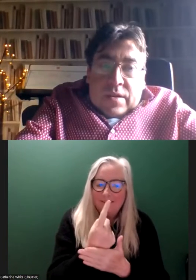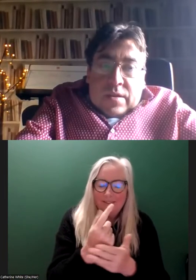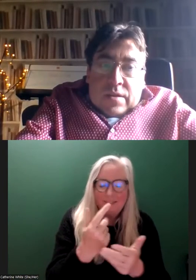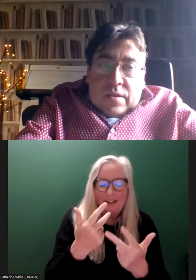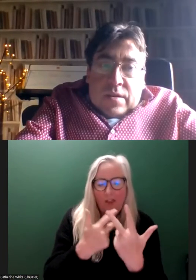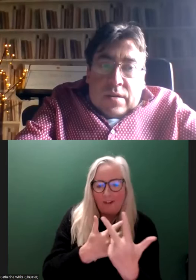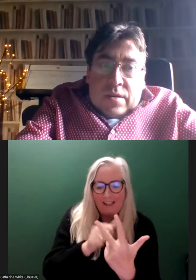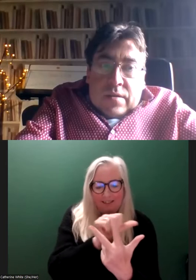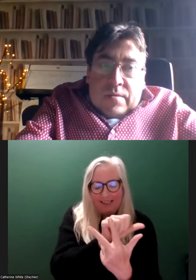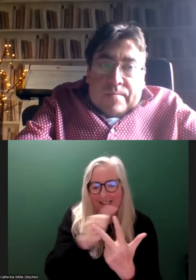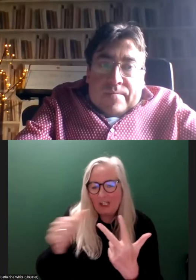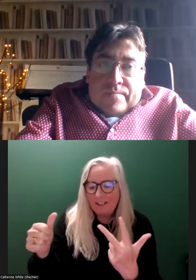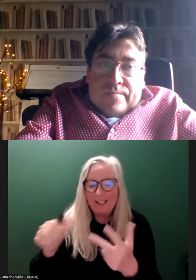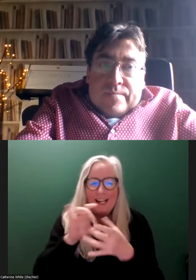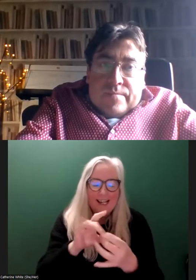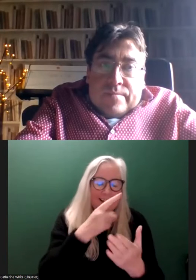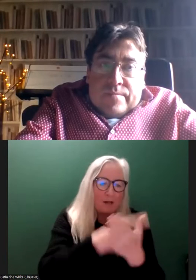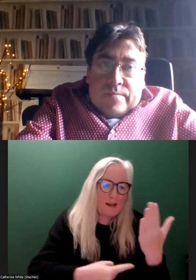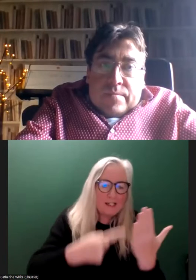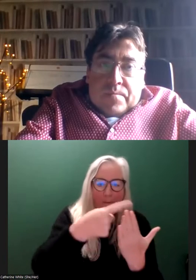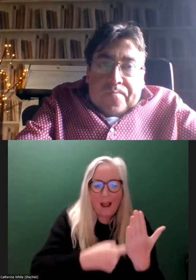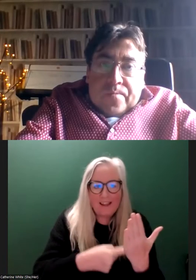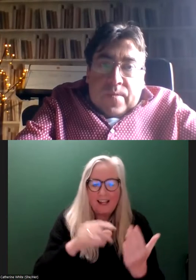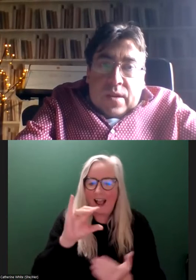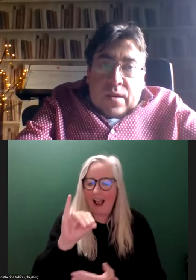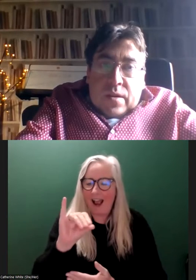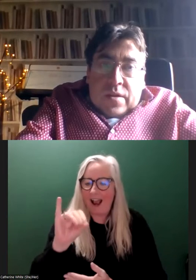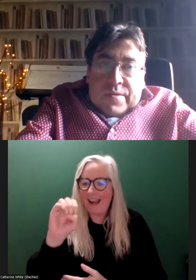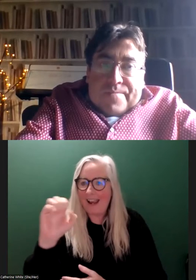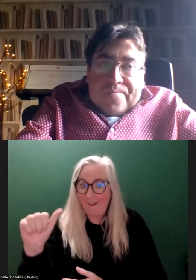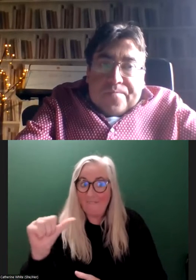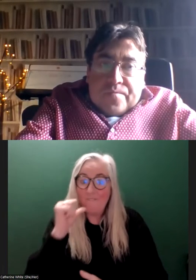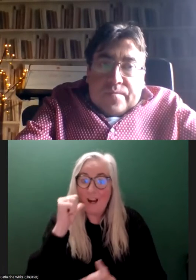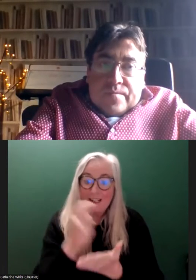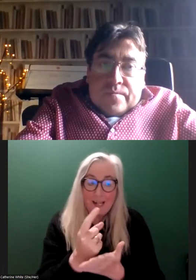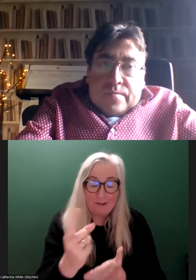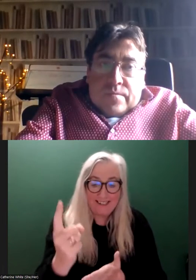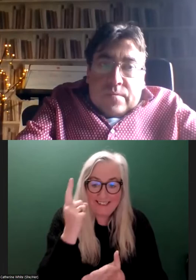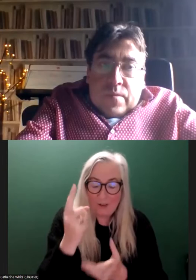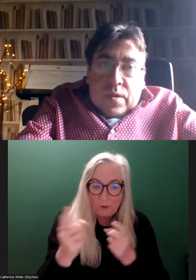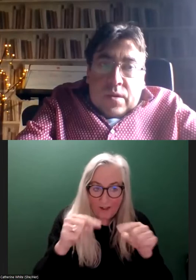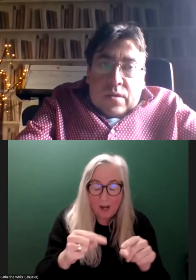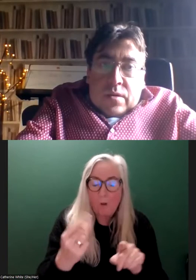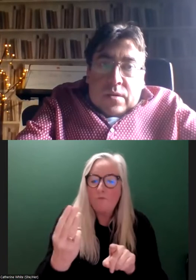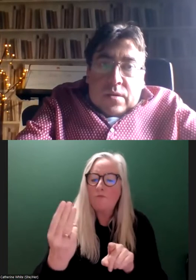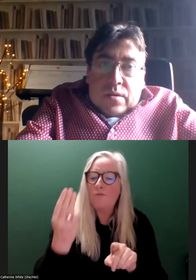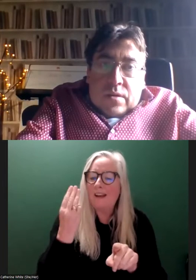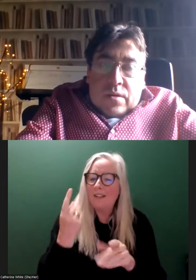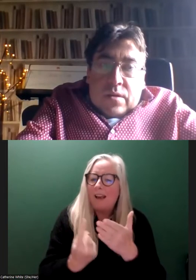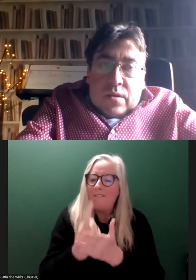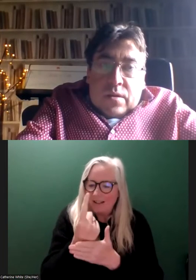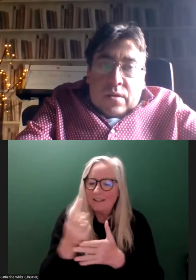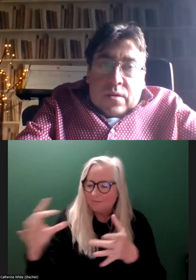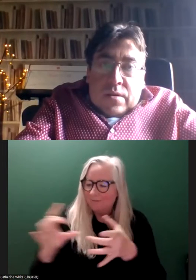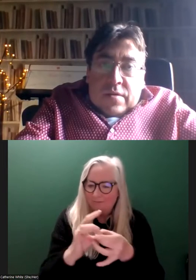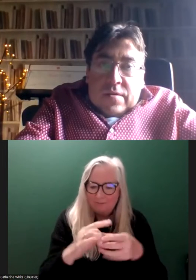-series on disability policy at the IIEA, the first time we've done this. Our previous events are available on our website.